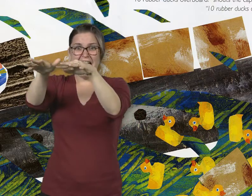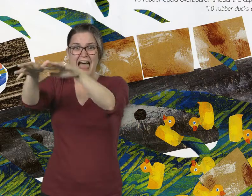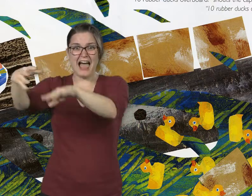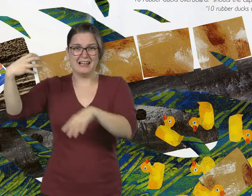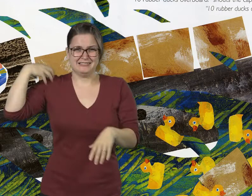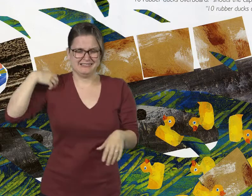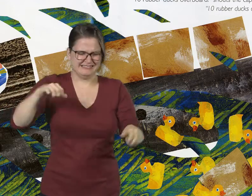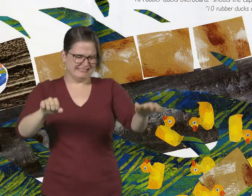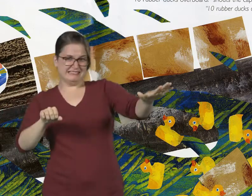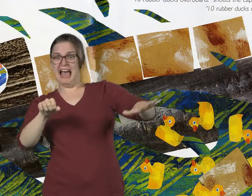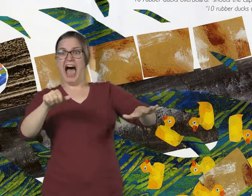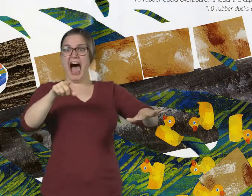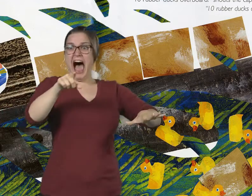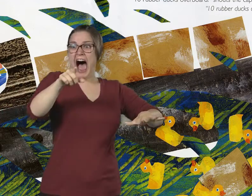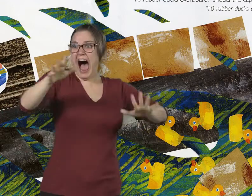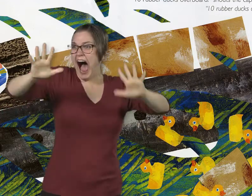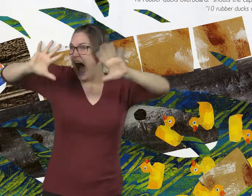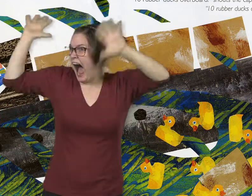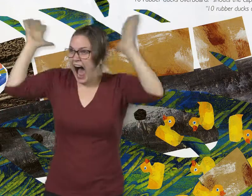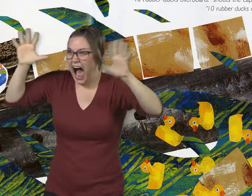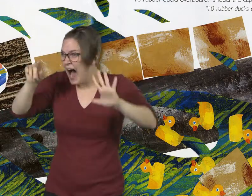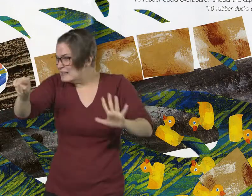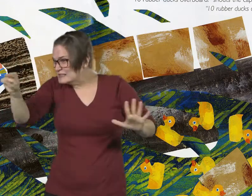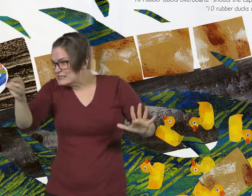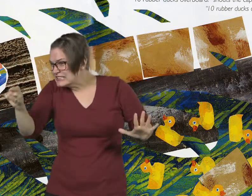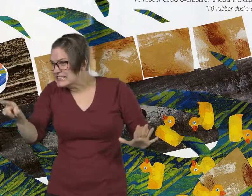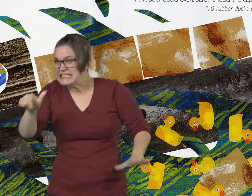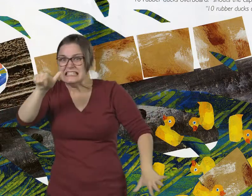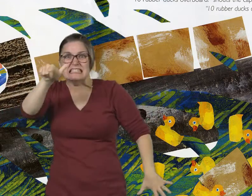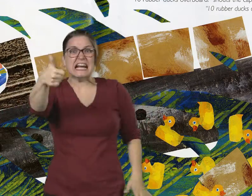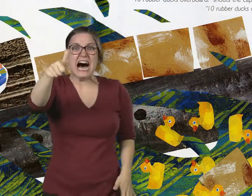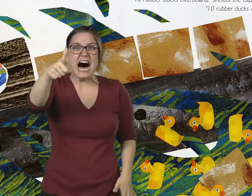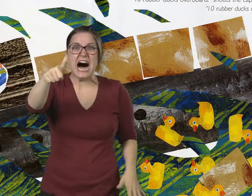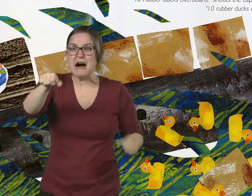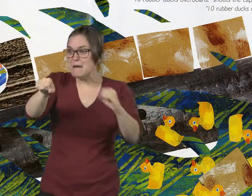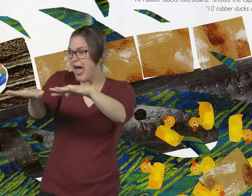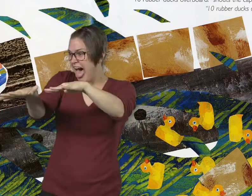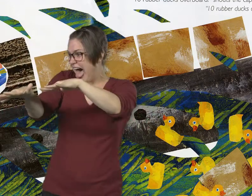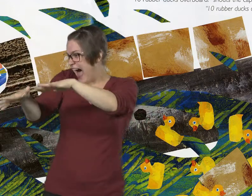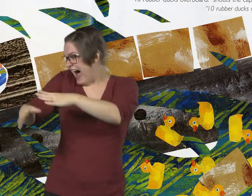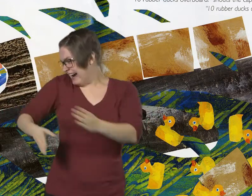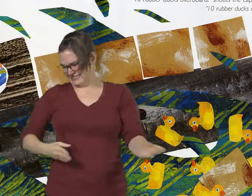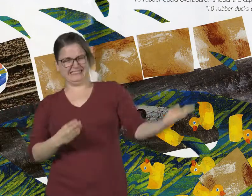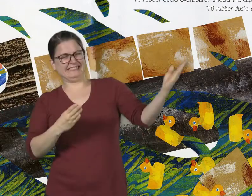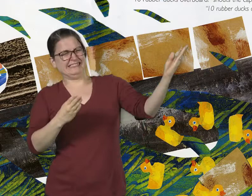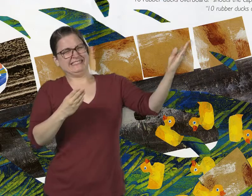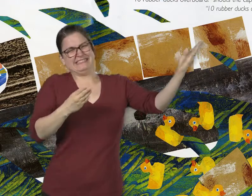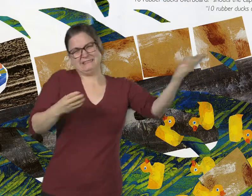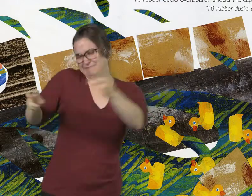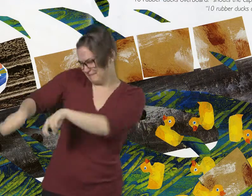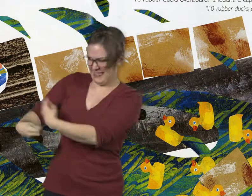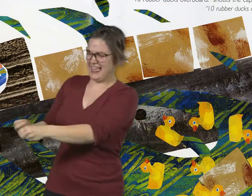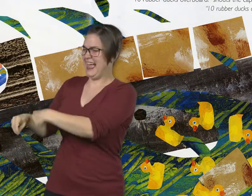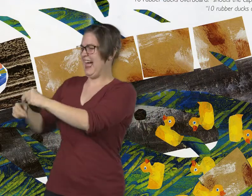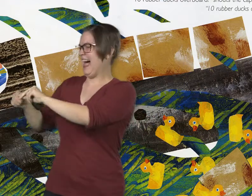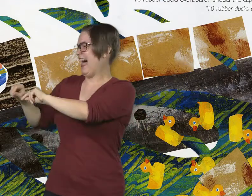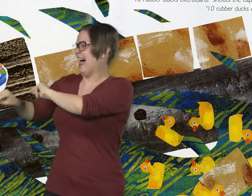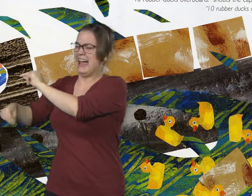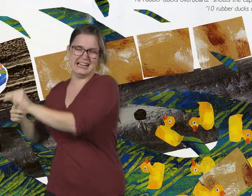box opens and ten little rubber ducks fall out. Ten rubber ducks overboard! Shouts the captain. Ten rubber